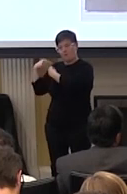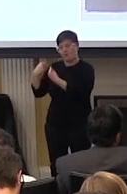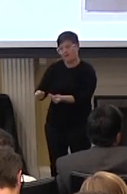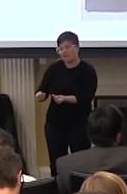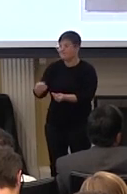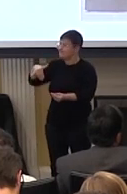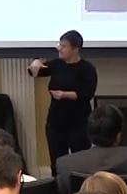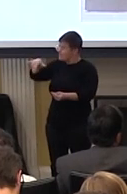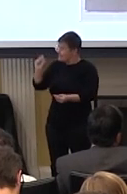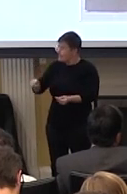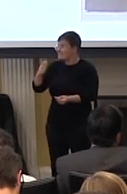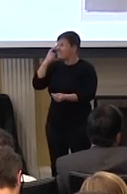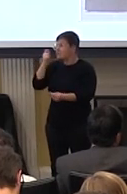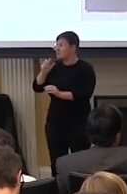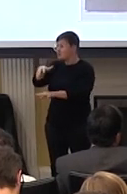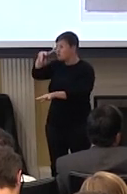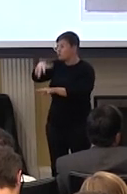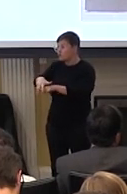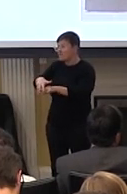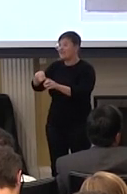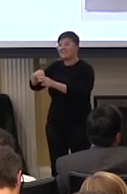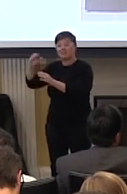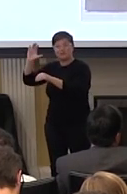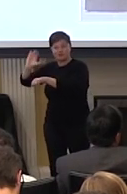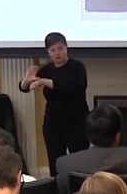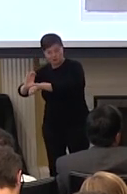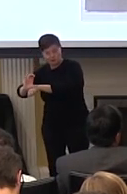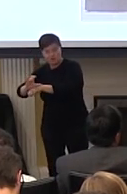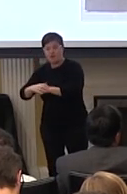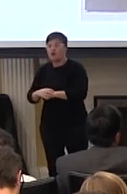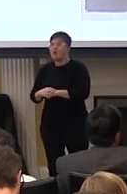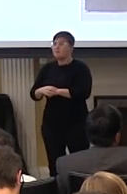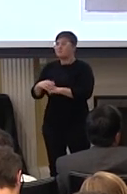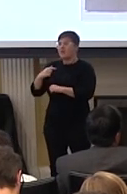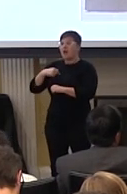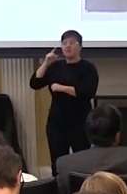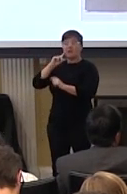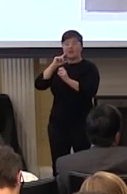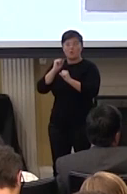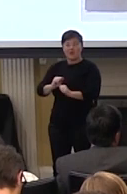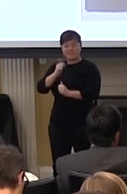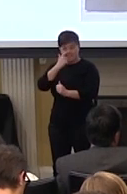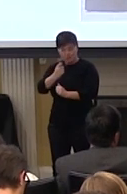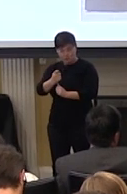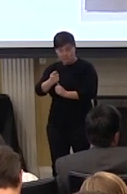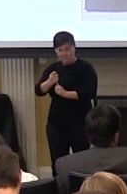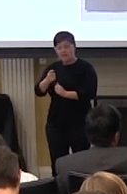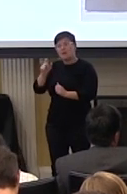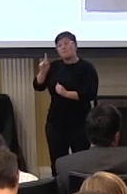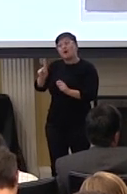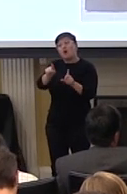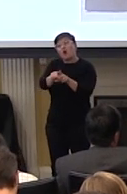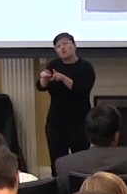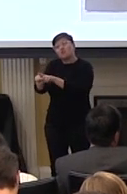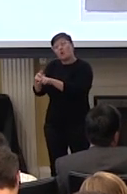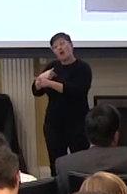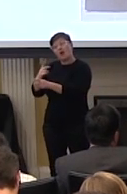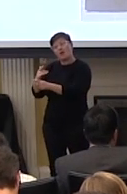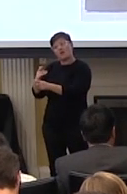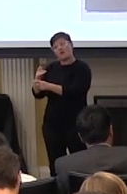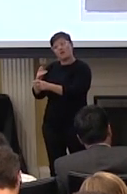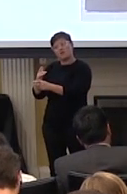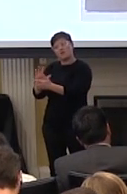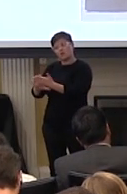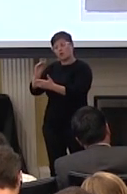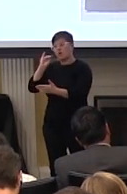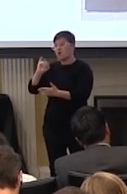it's interesting that it's rooted in church so I thought I found that to be very interesting but I also found that it might be one of